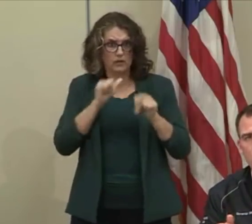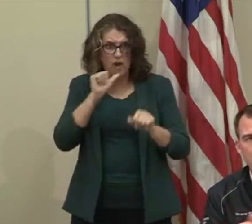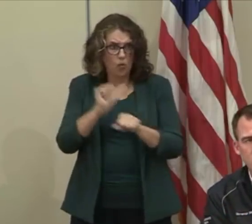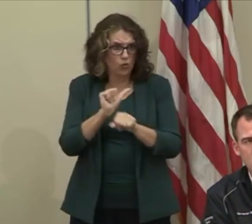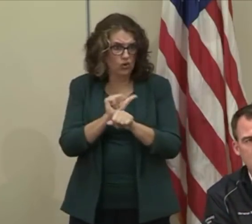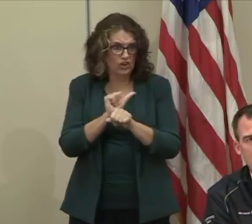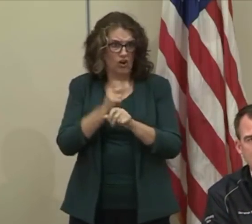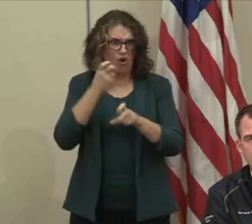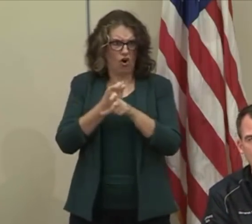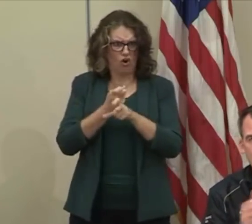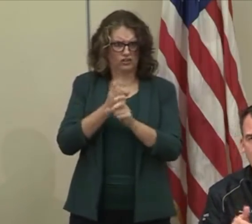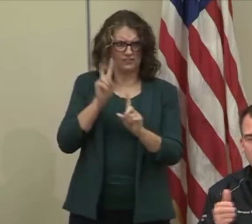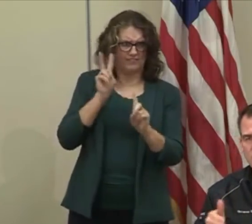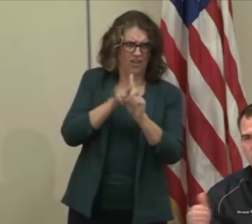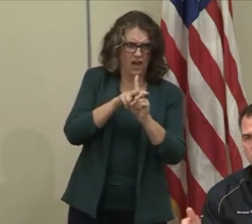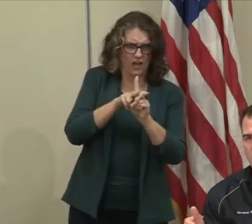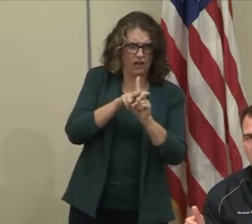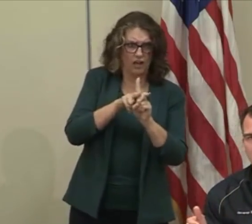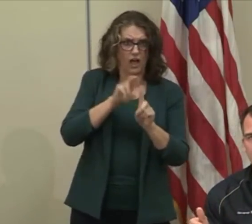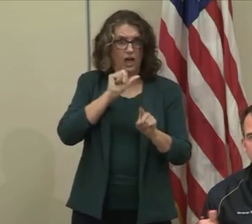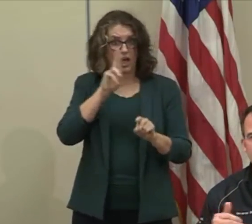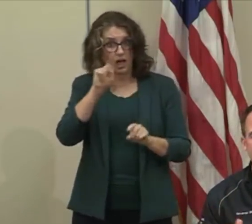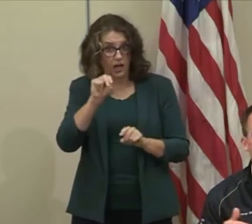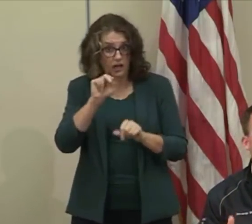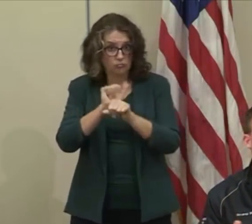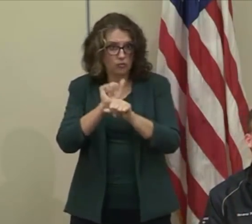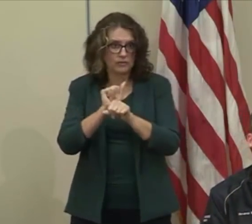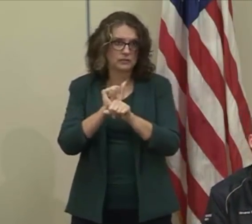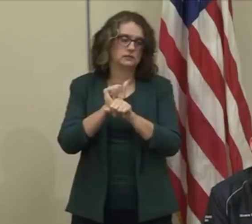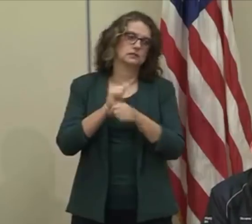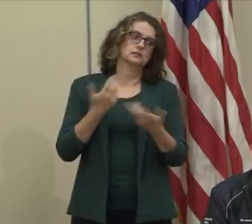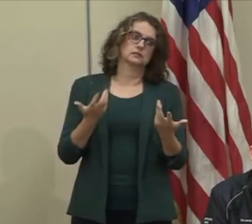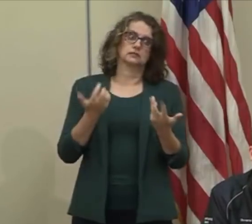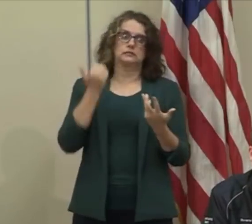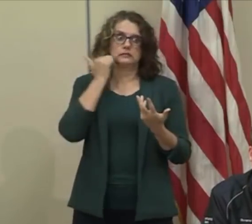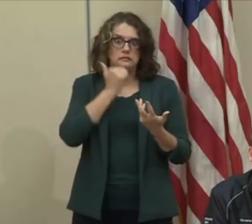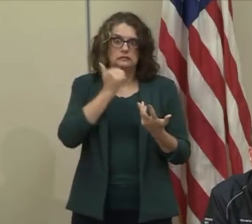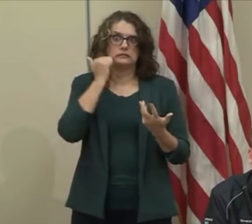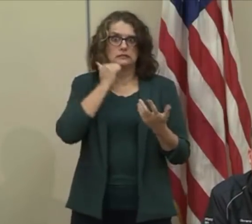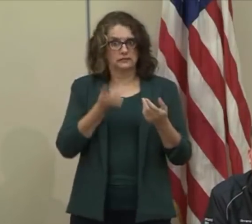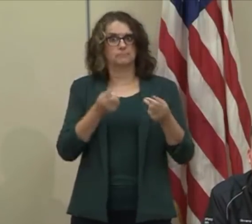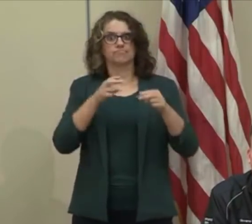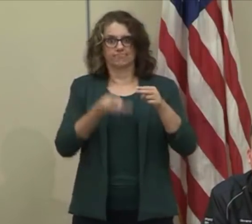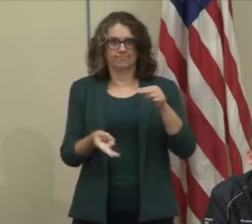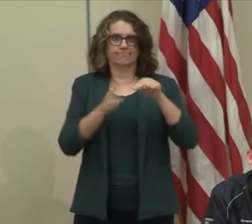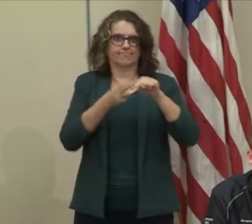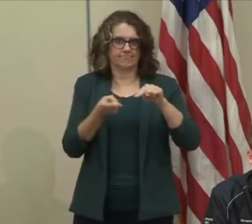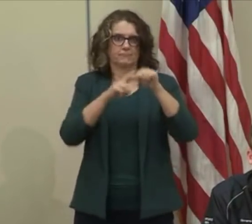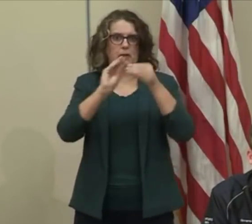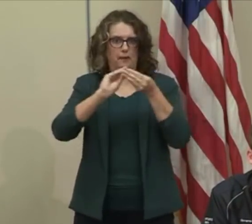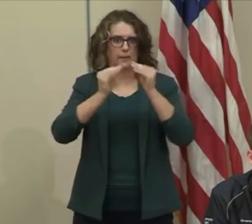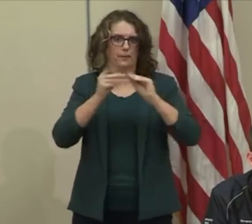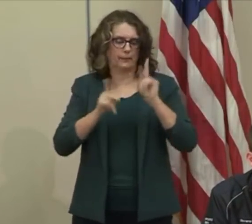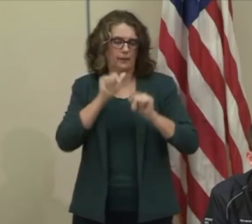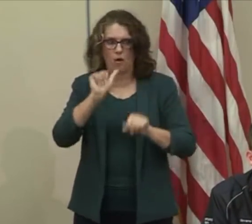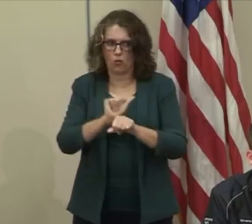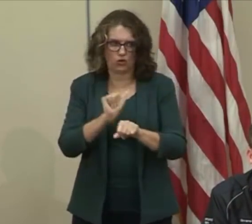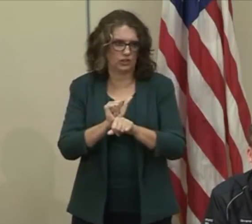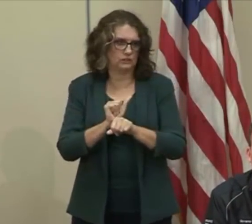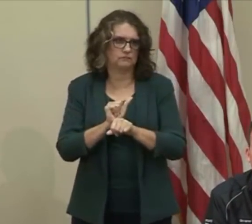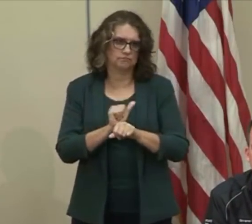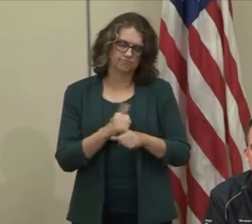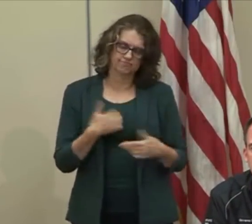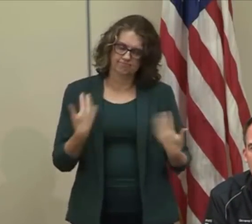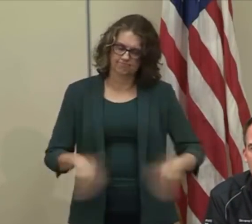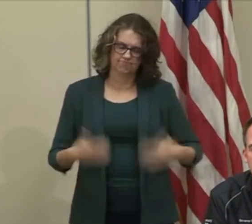double what we saw last week every single day. And my heart is breaking for the Oklahomans who are struggling,